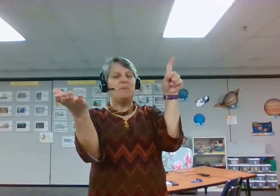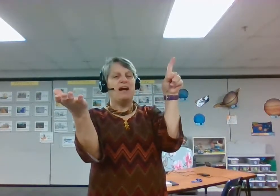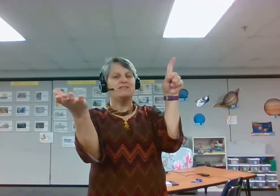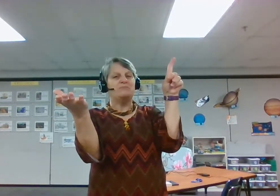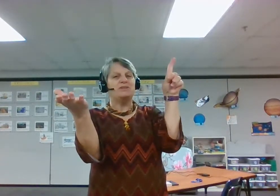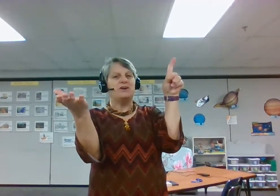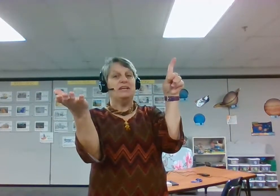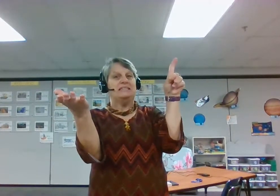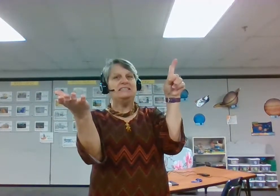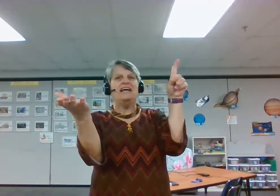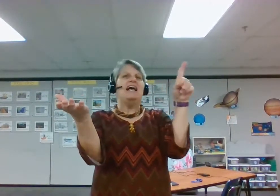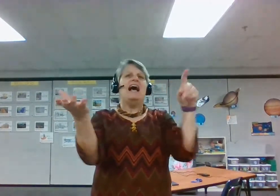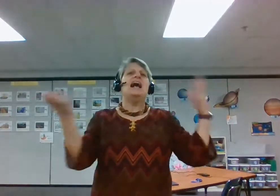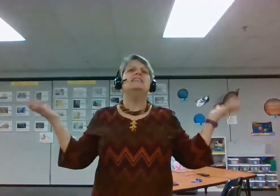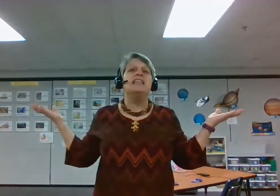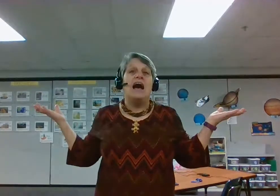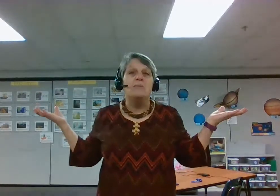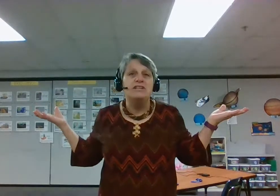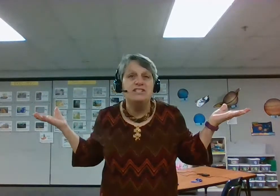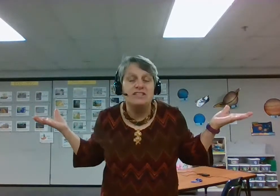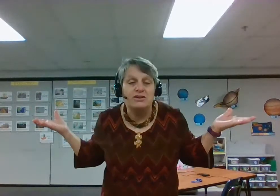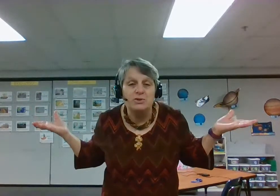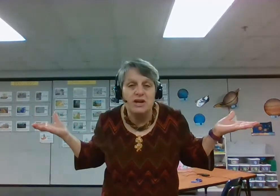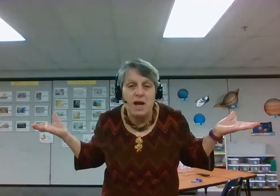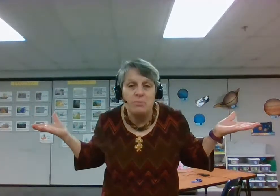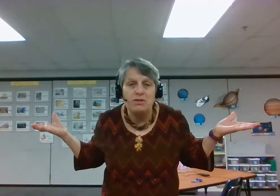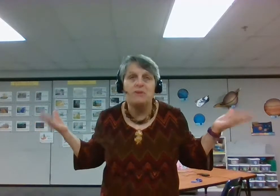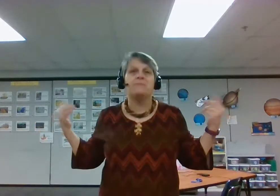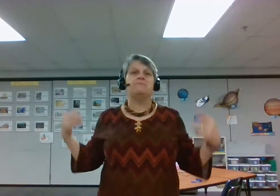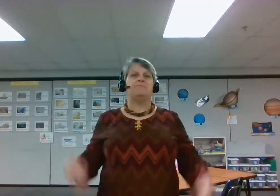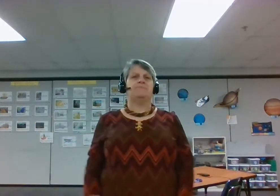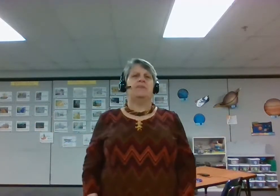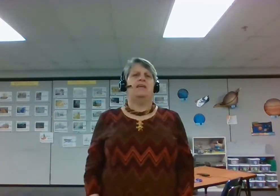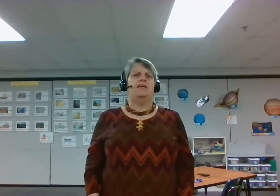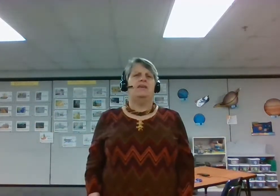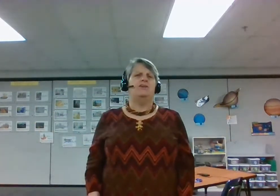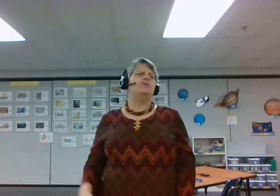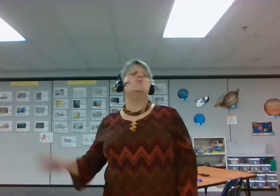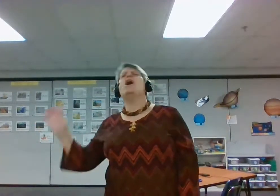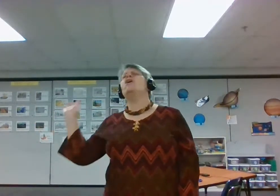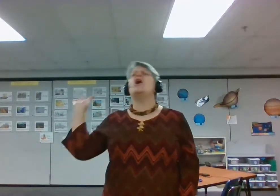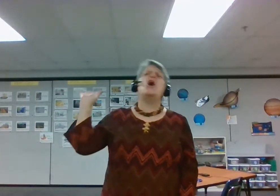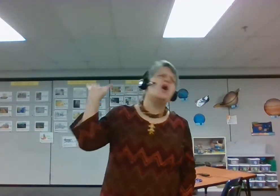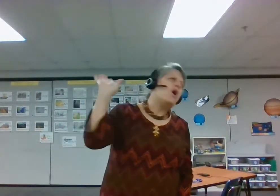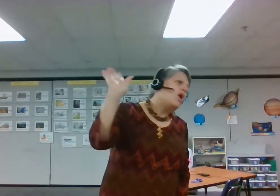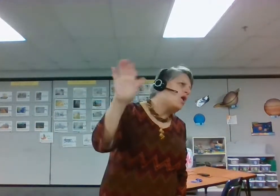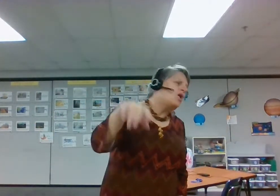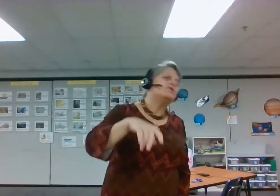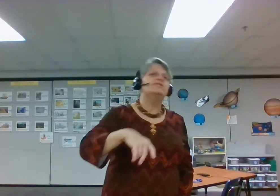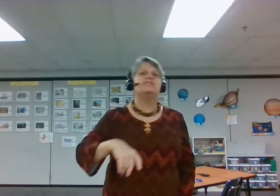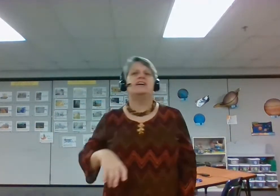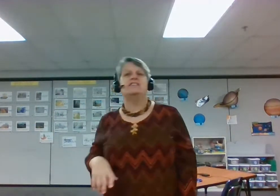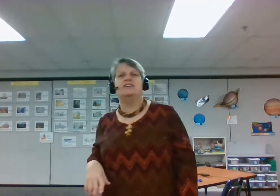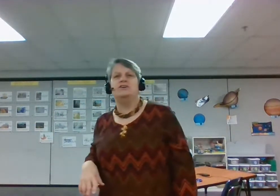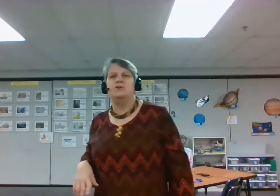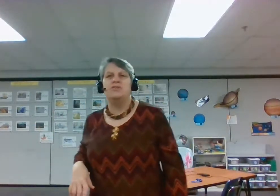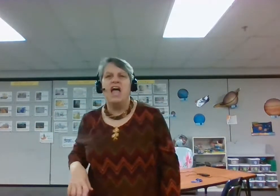a box, I'm sorry. Allow me to sell you a couple? You are old, said the youth,